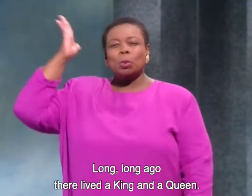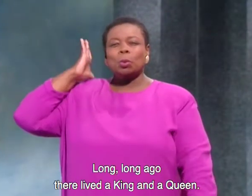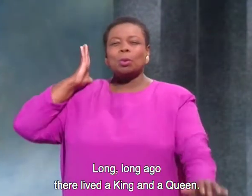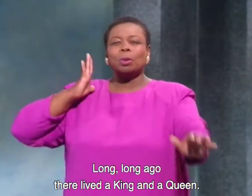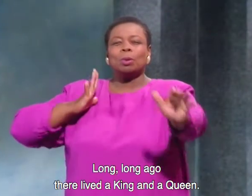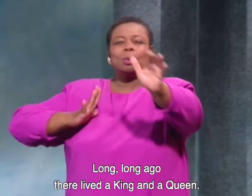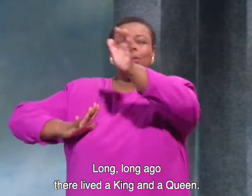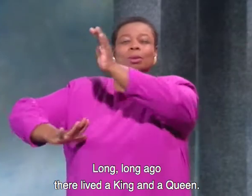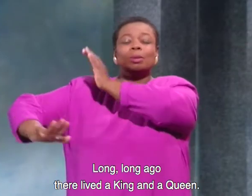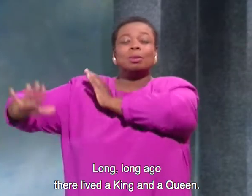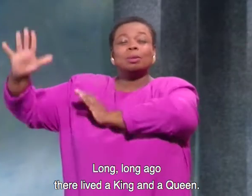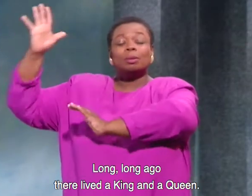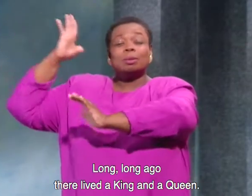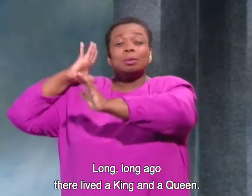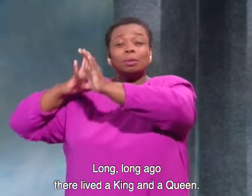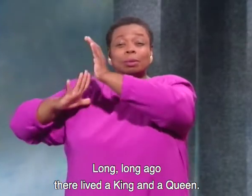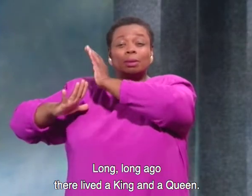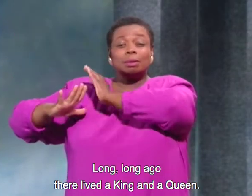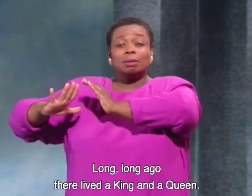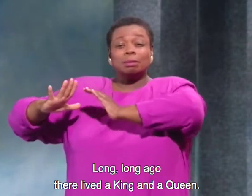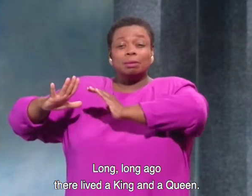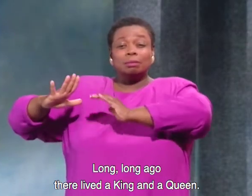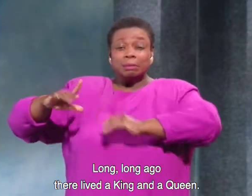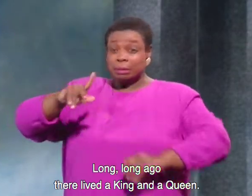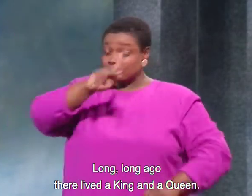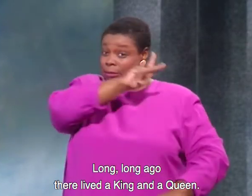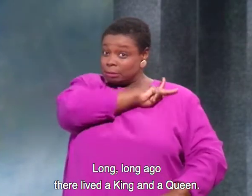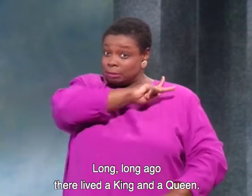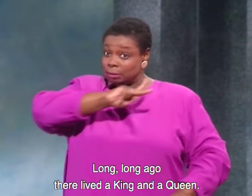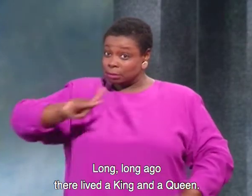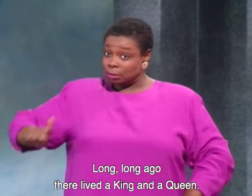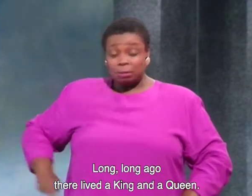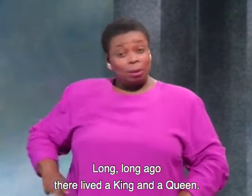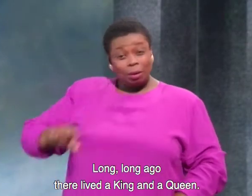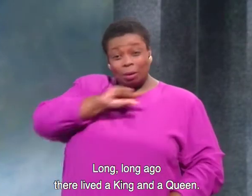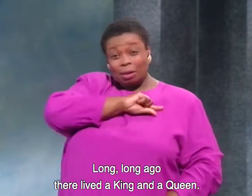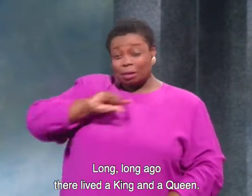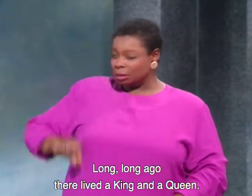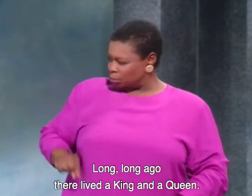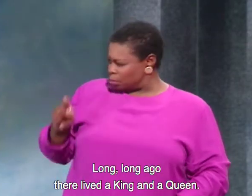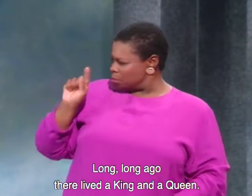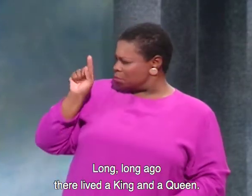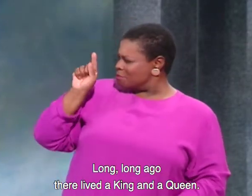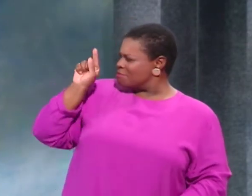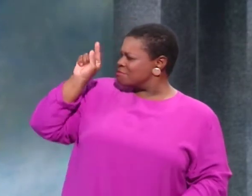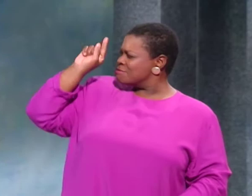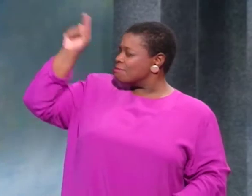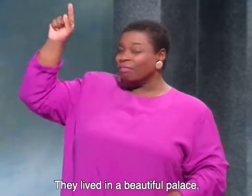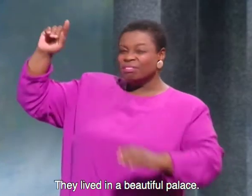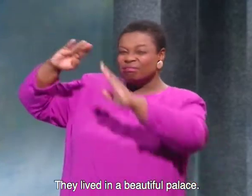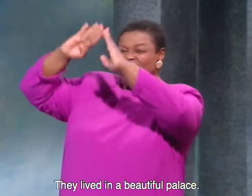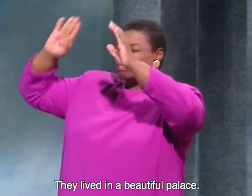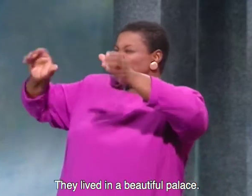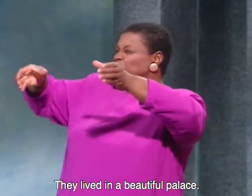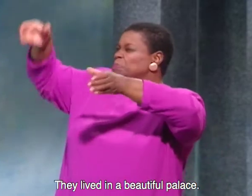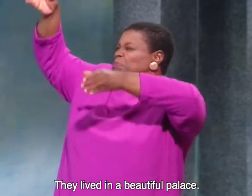Long, long ago, there lived a king and a queen. They lived in a